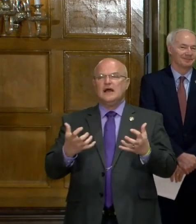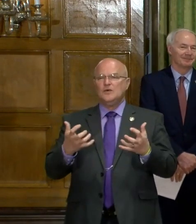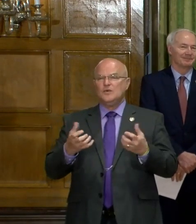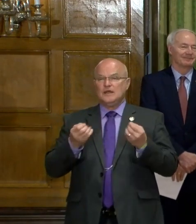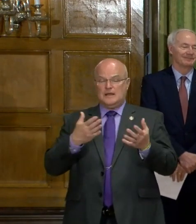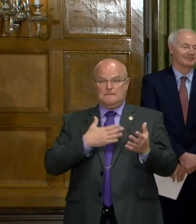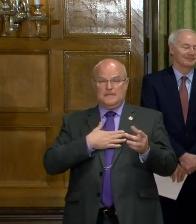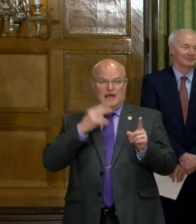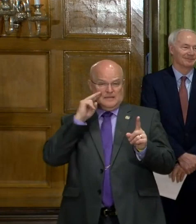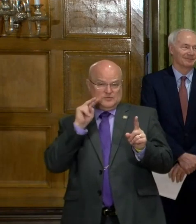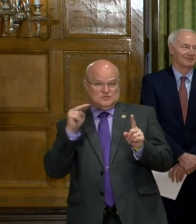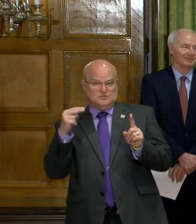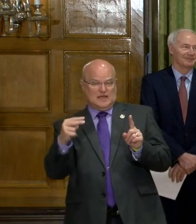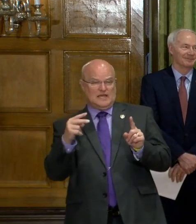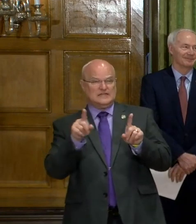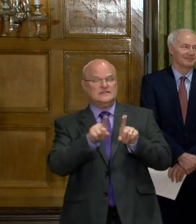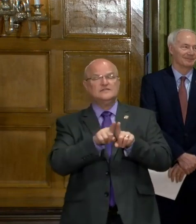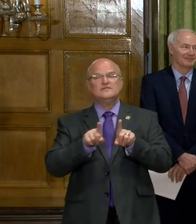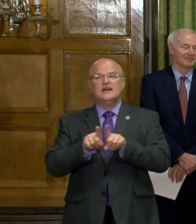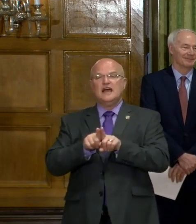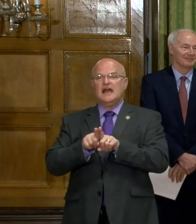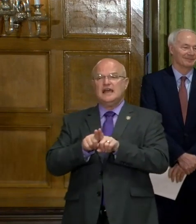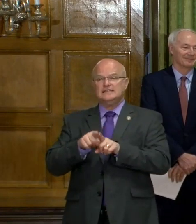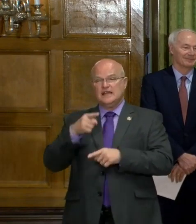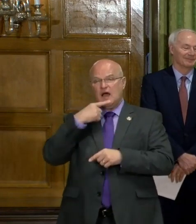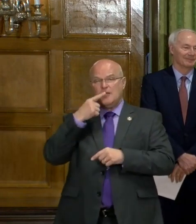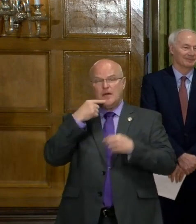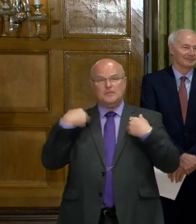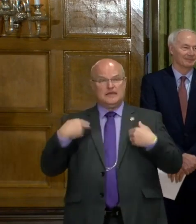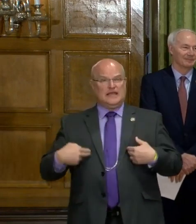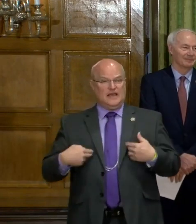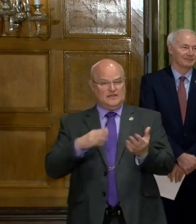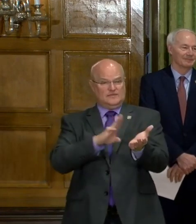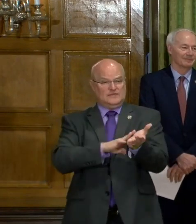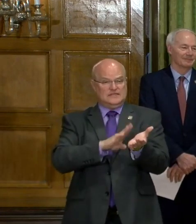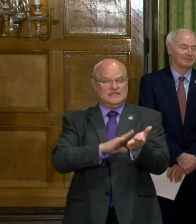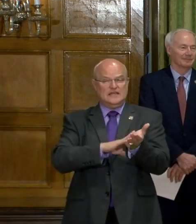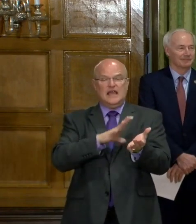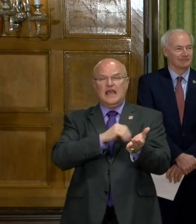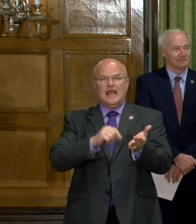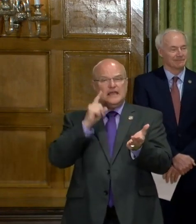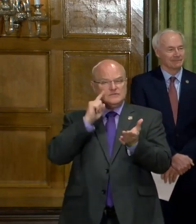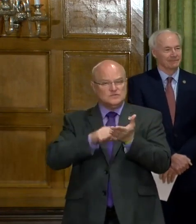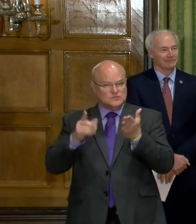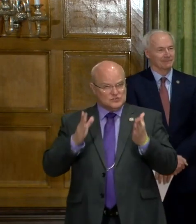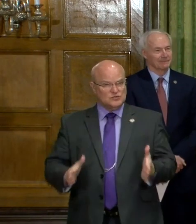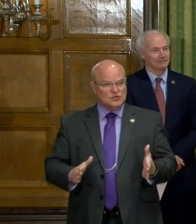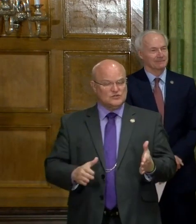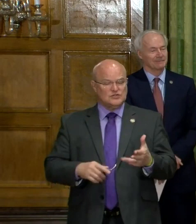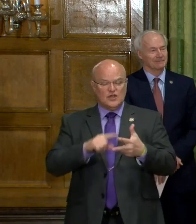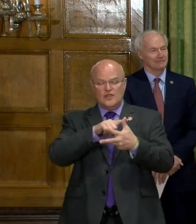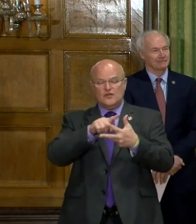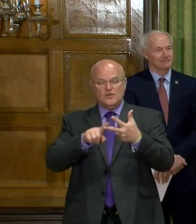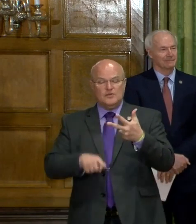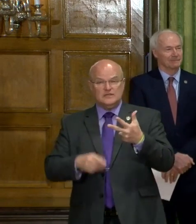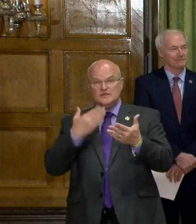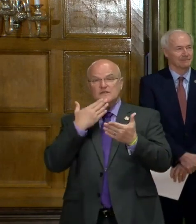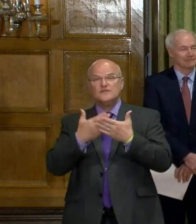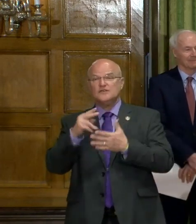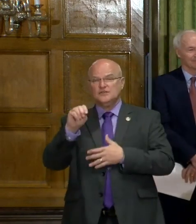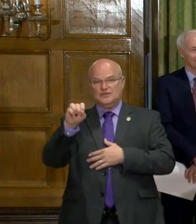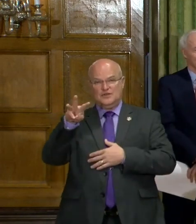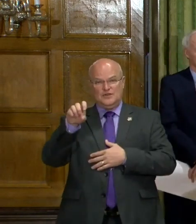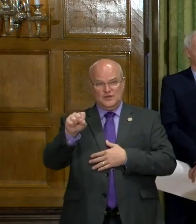to give my perspective as a public health physician and an epidemiologist sort of the three pieces of good